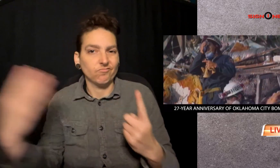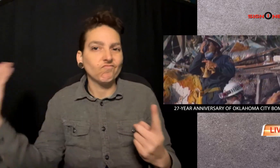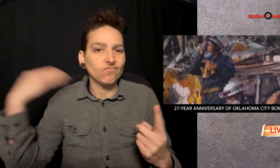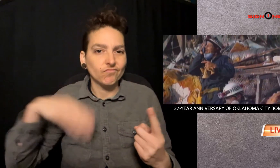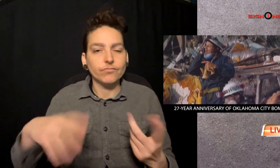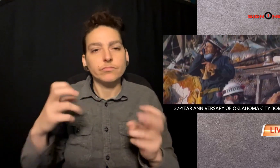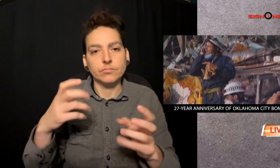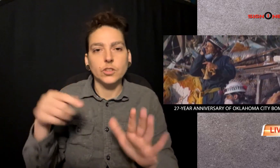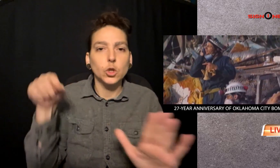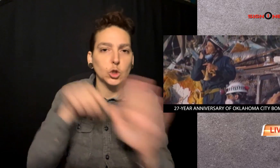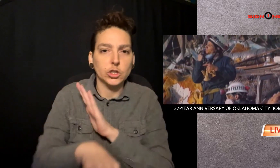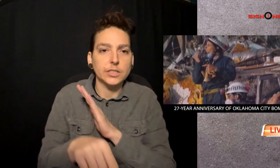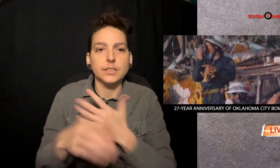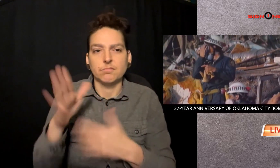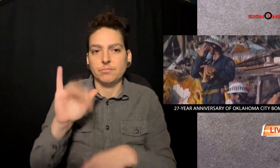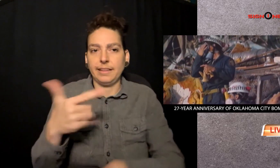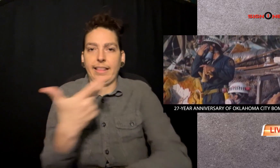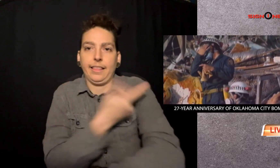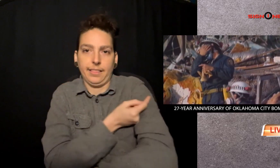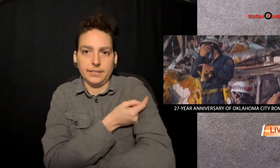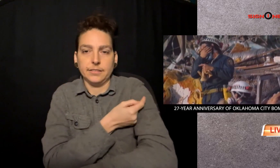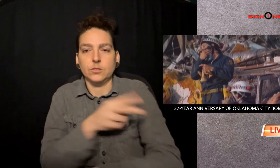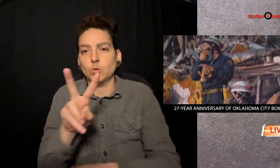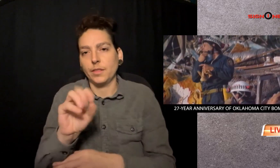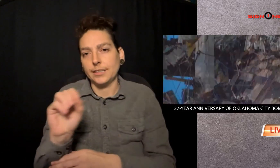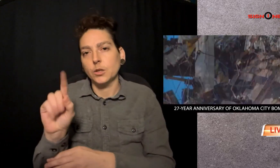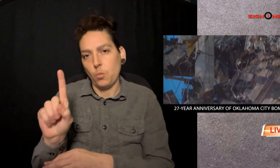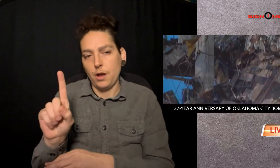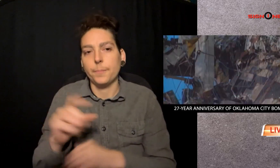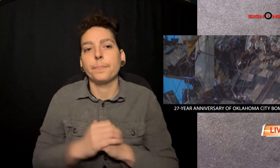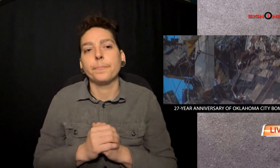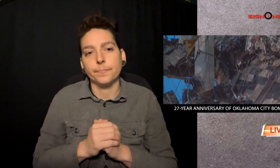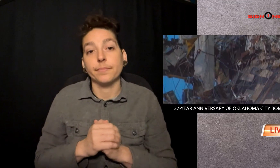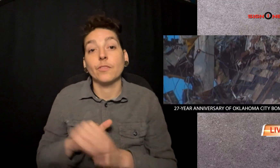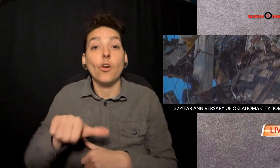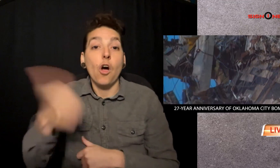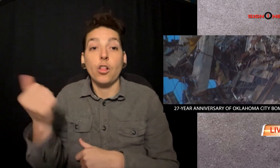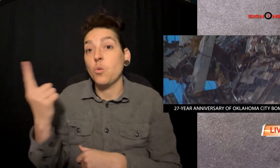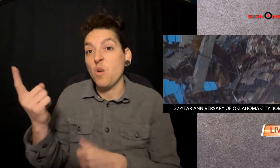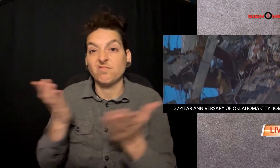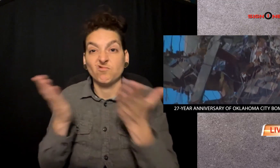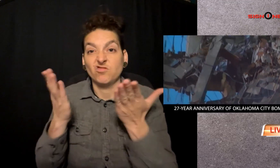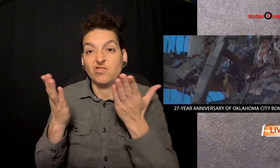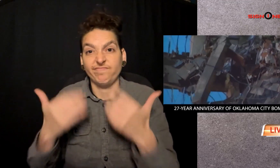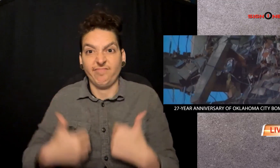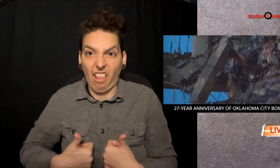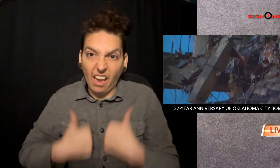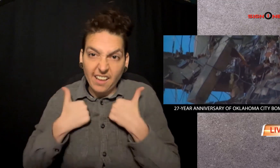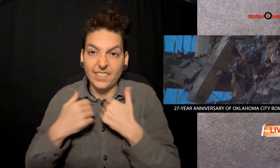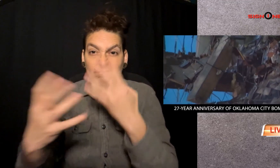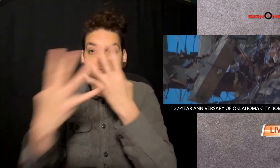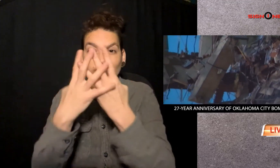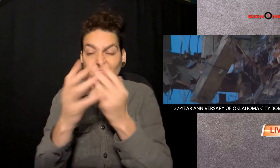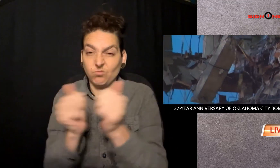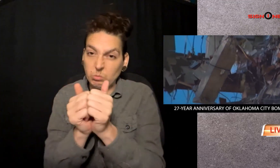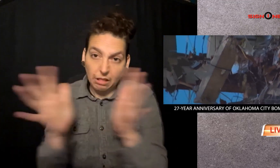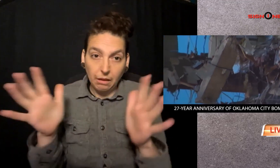was executed by Lethalin Jackson in 2001. The other is serving life in prison without parole.